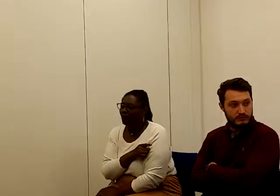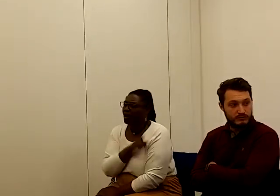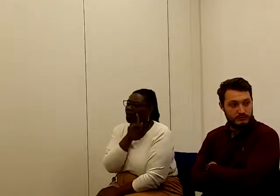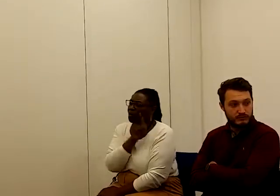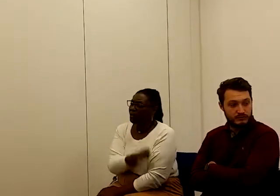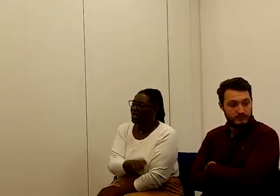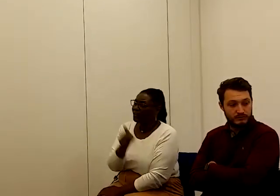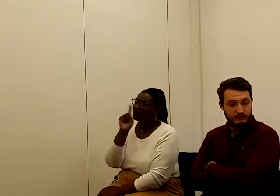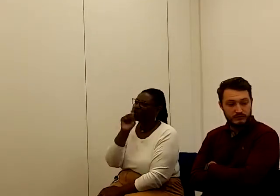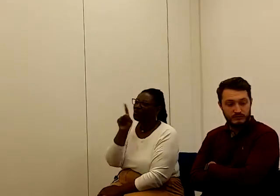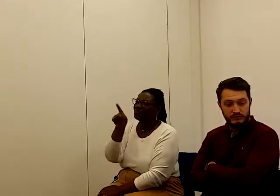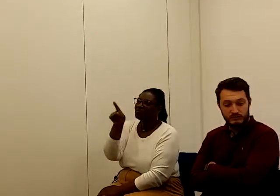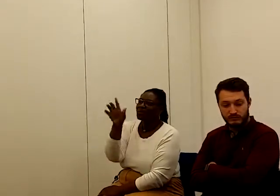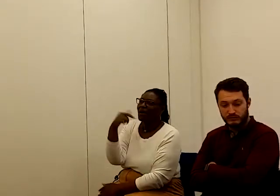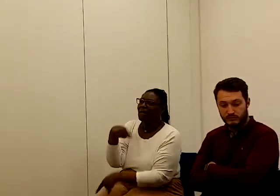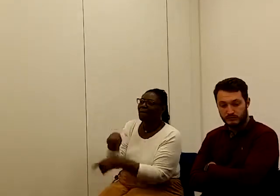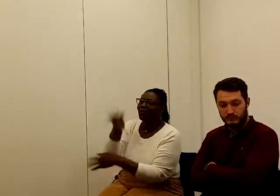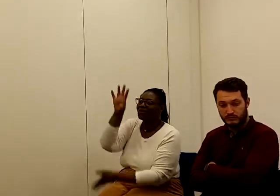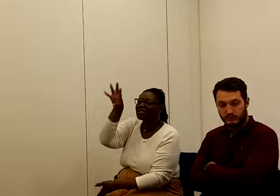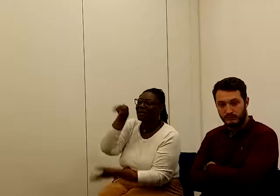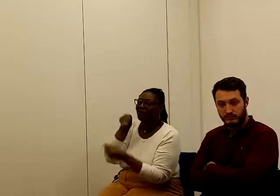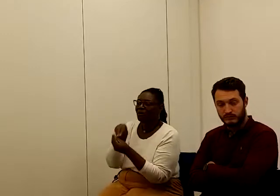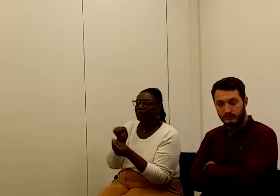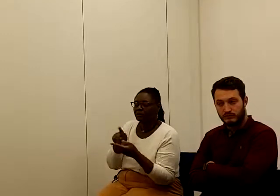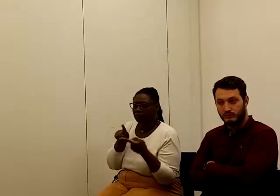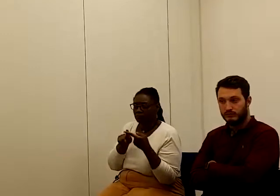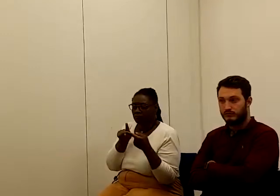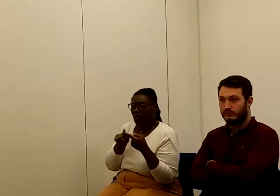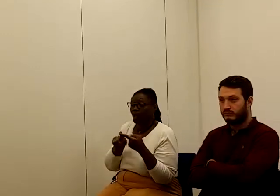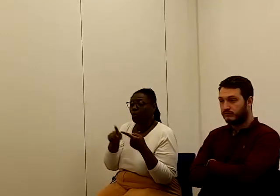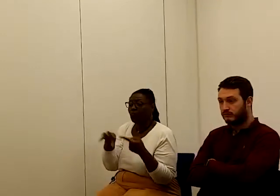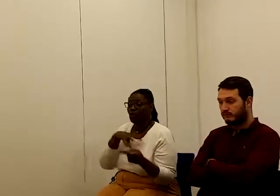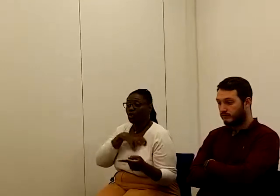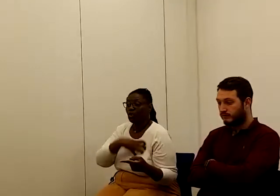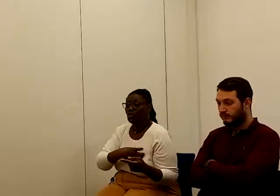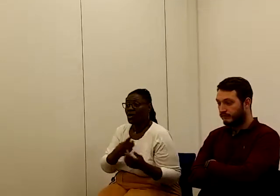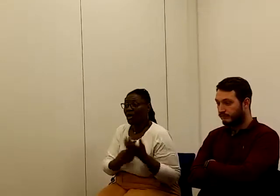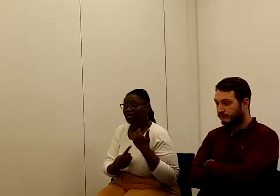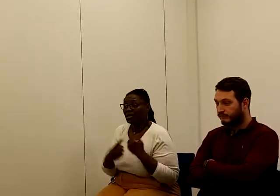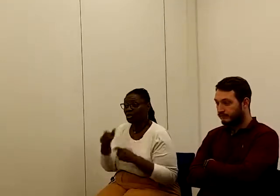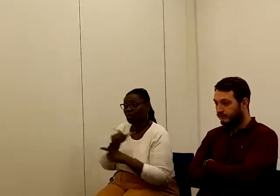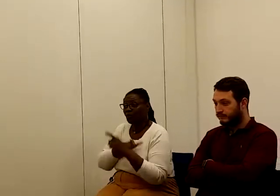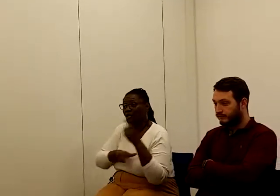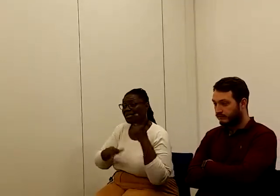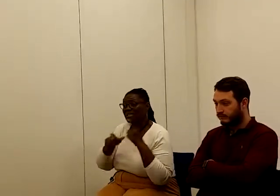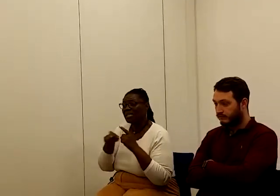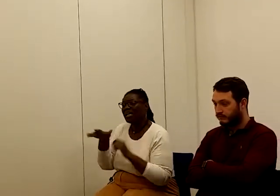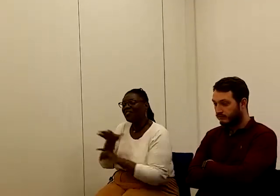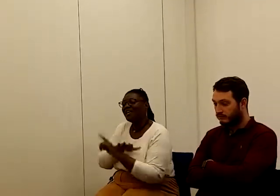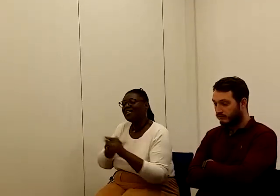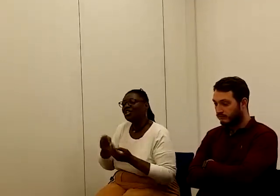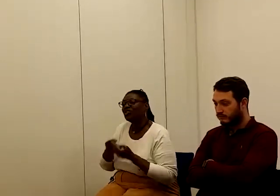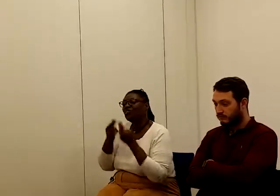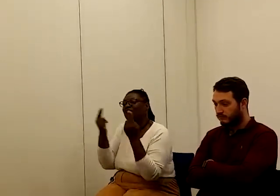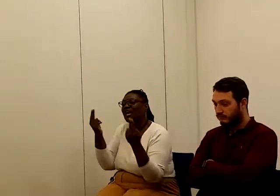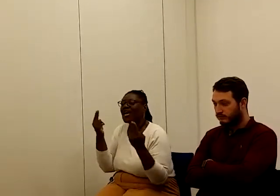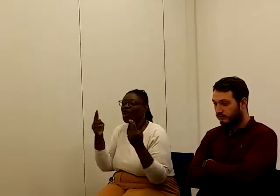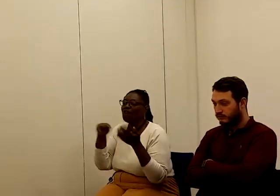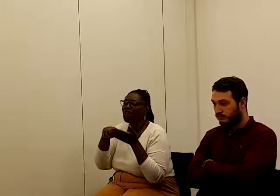sum up. You know, we've got the Unite Community National Day of Action on the 2nd of December, which is